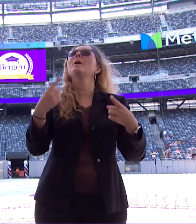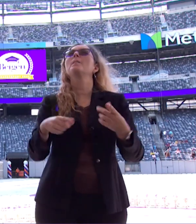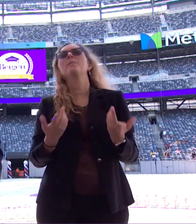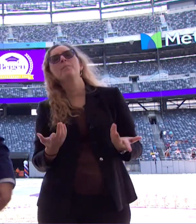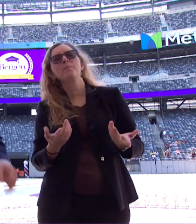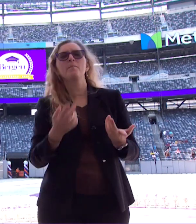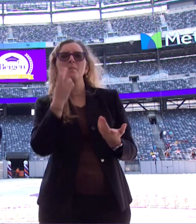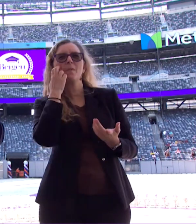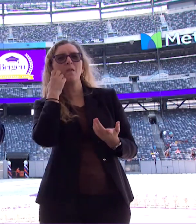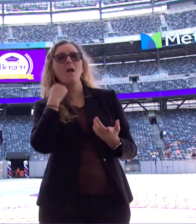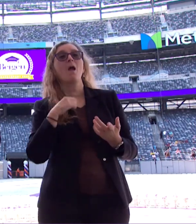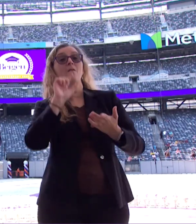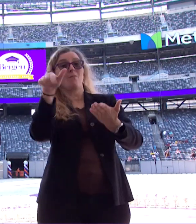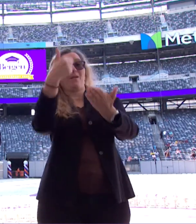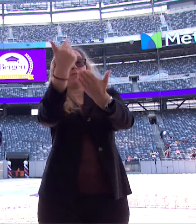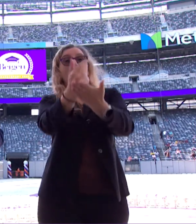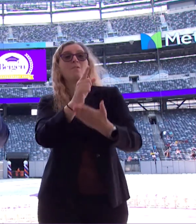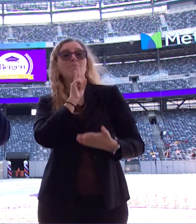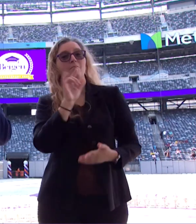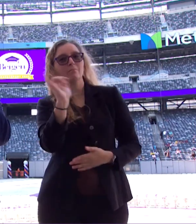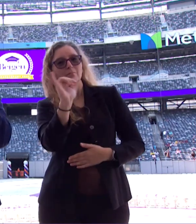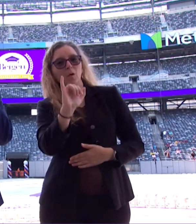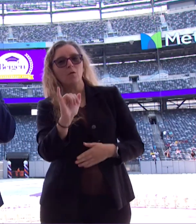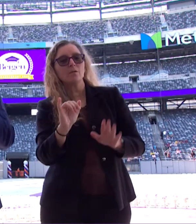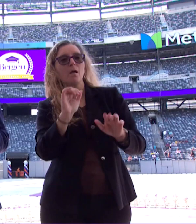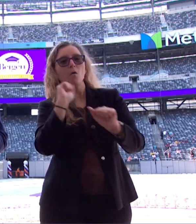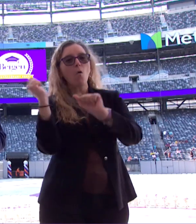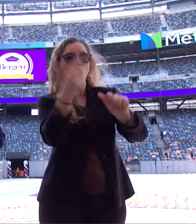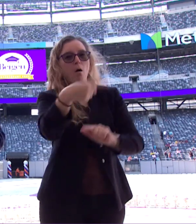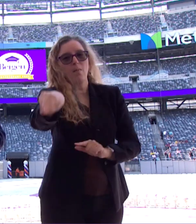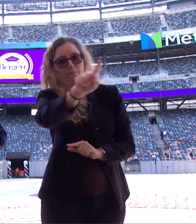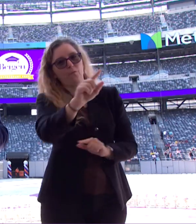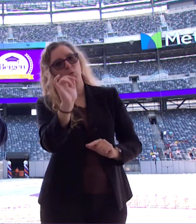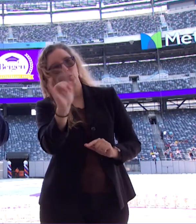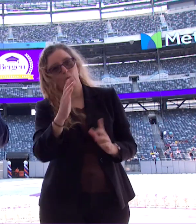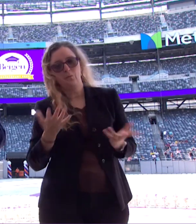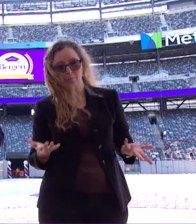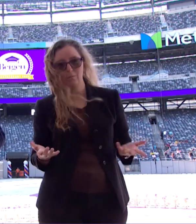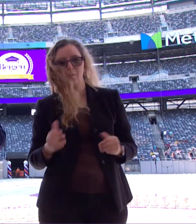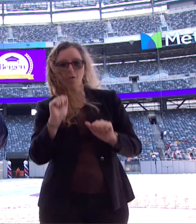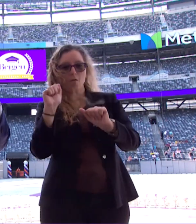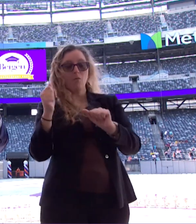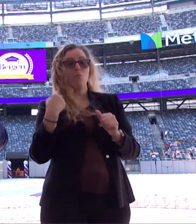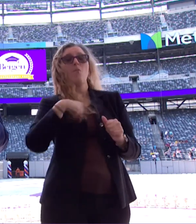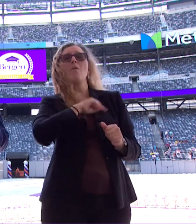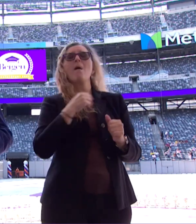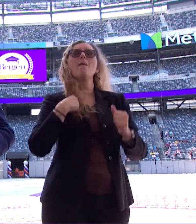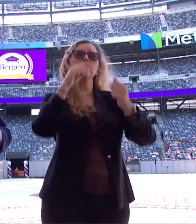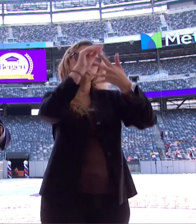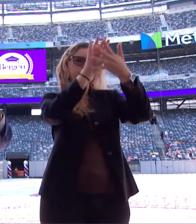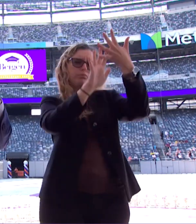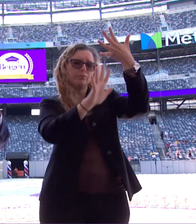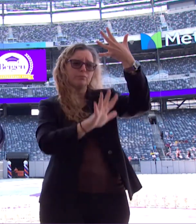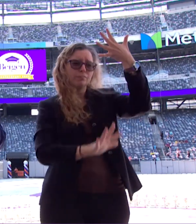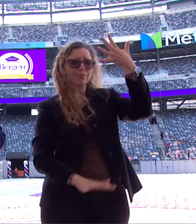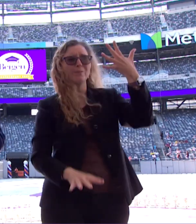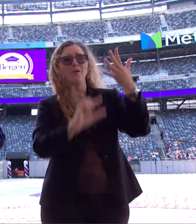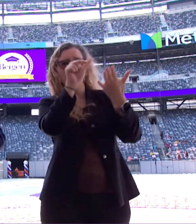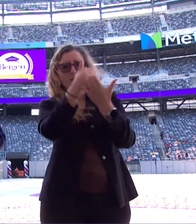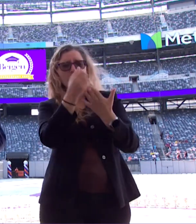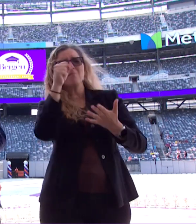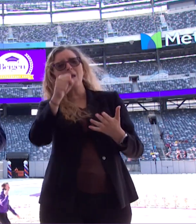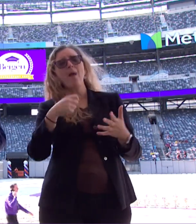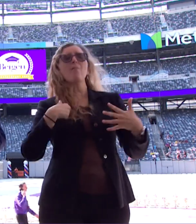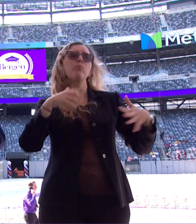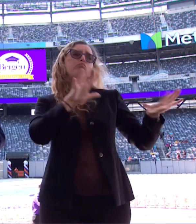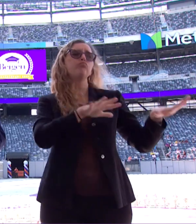commencement about? Commencement is also about all of you, right? Because although we have all of these graduates and we have this wonderful pomp